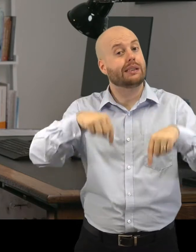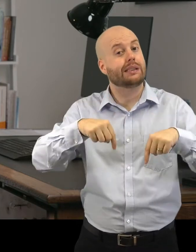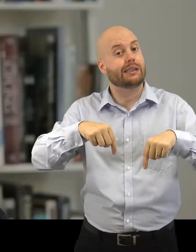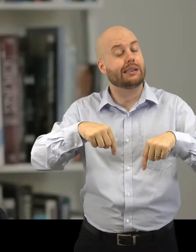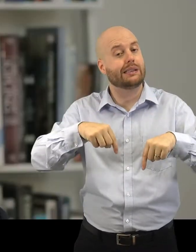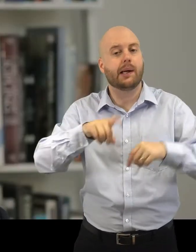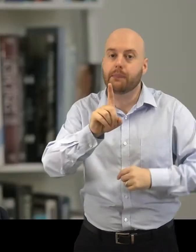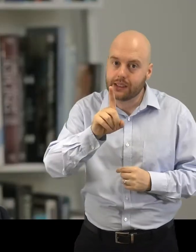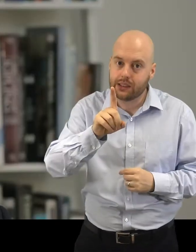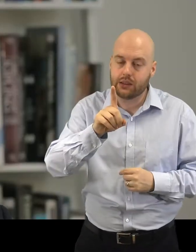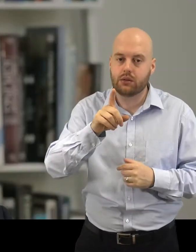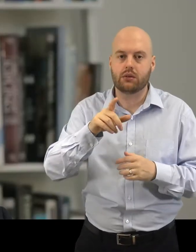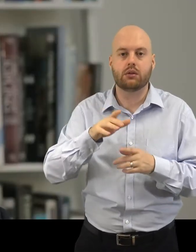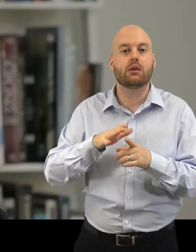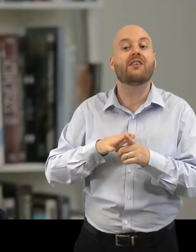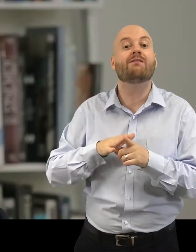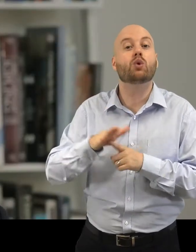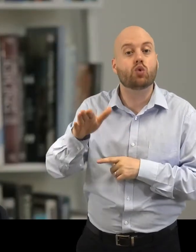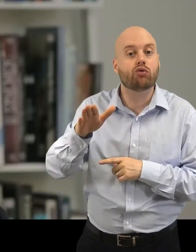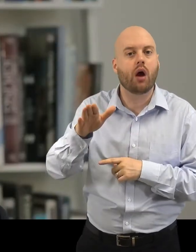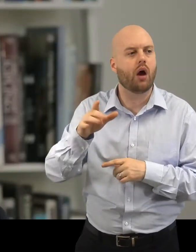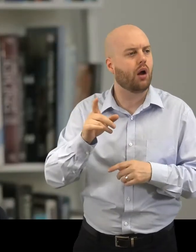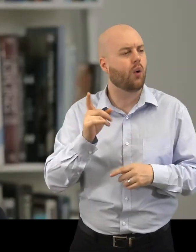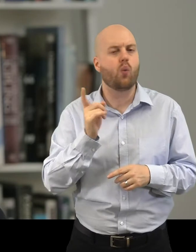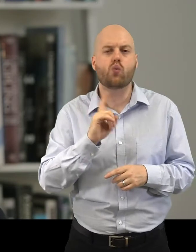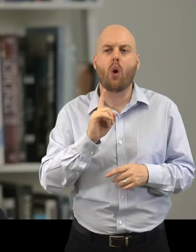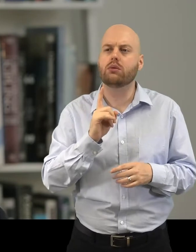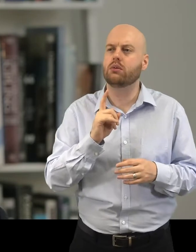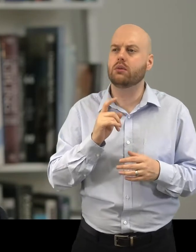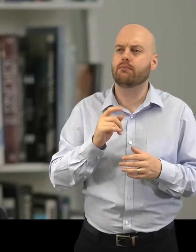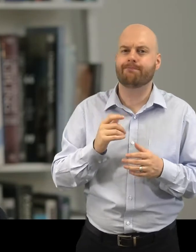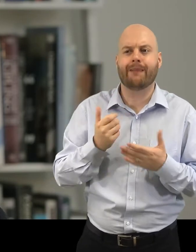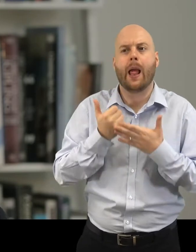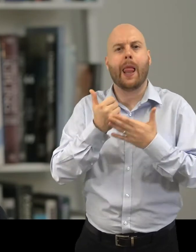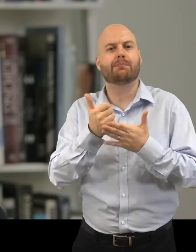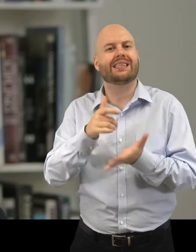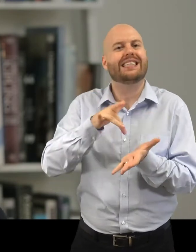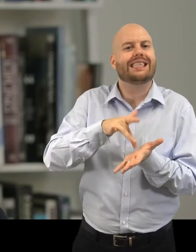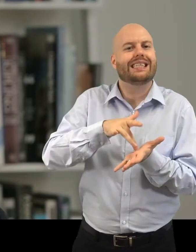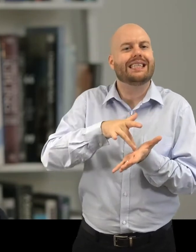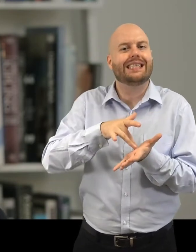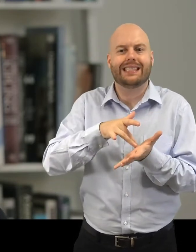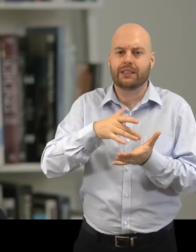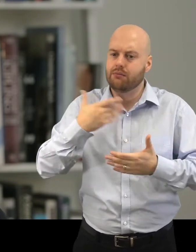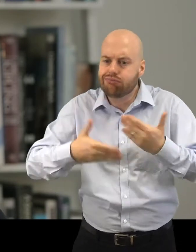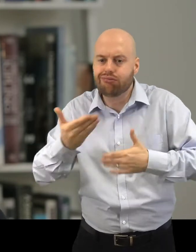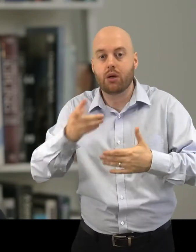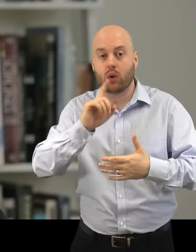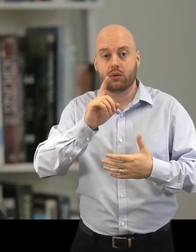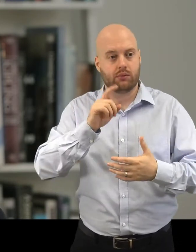But in the long run, what makes cities work is the dynamism of the people within